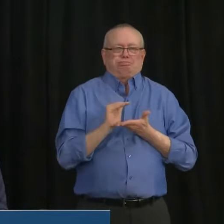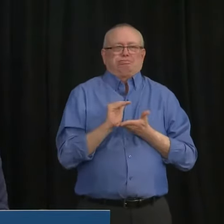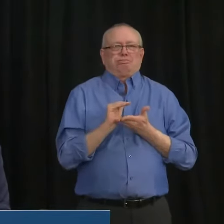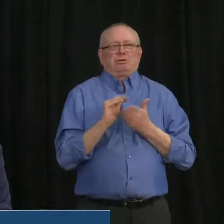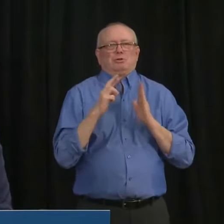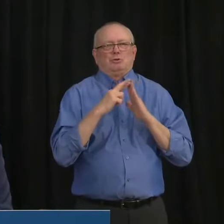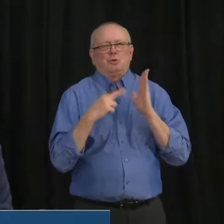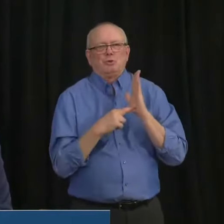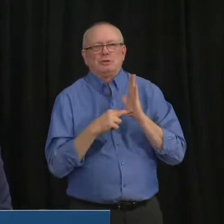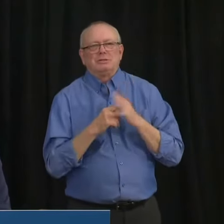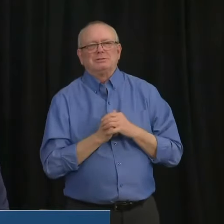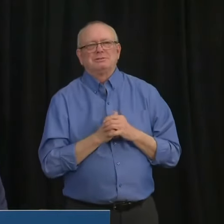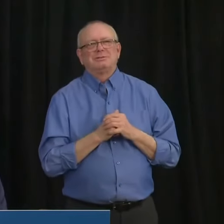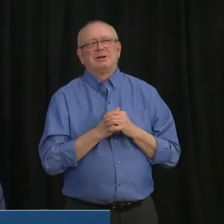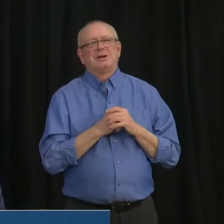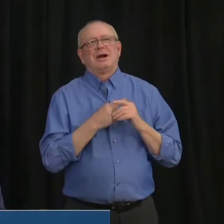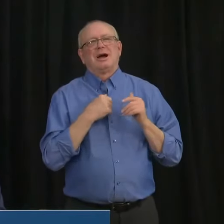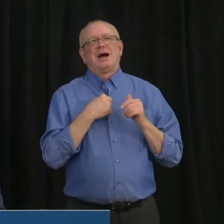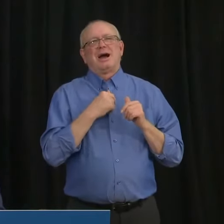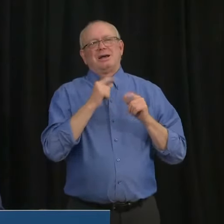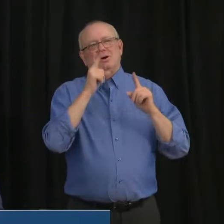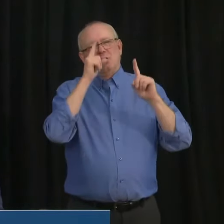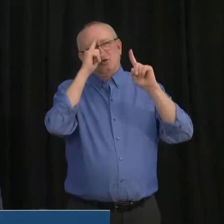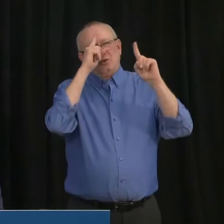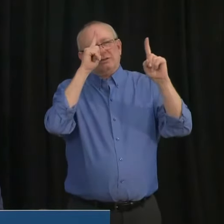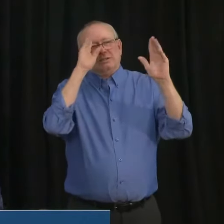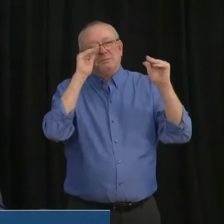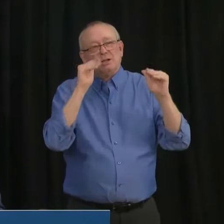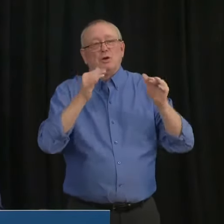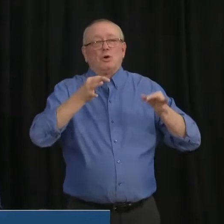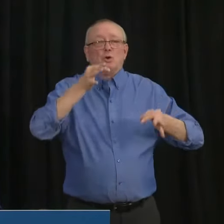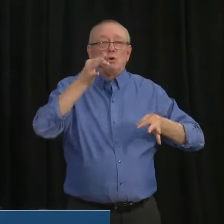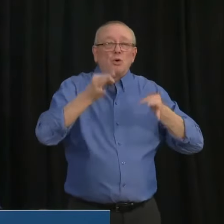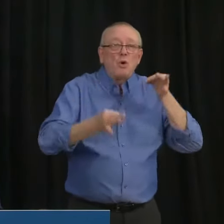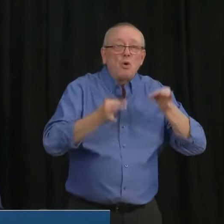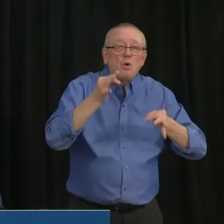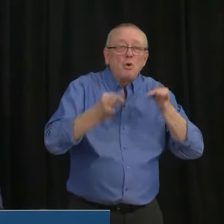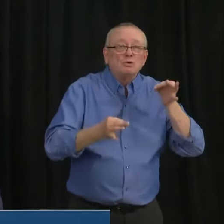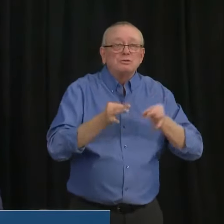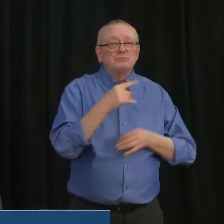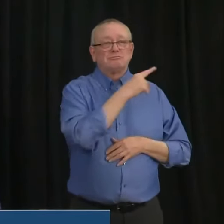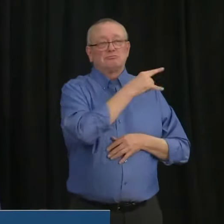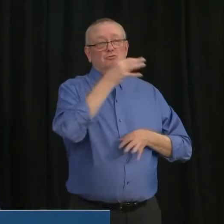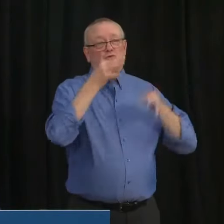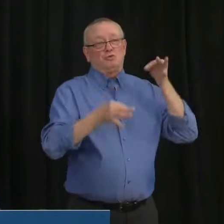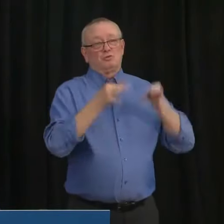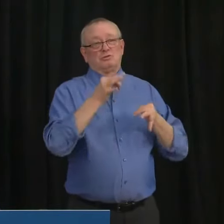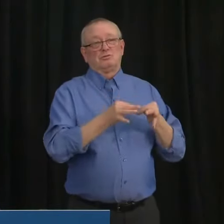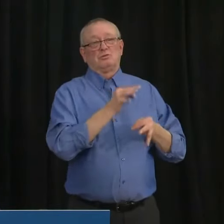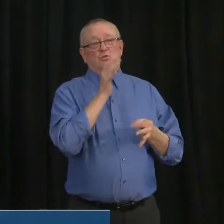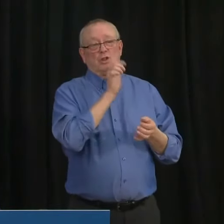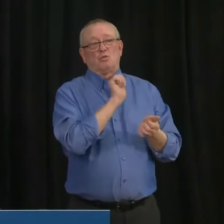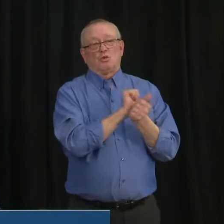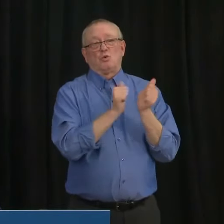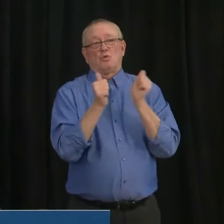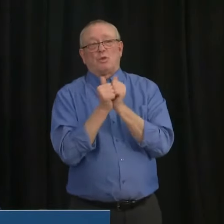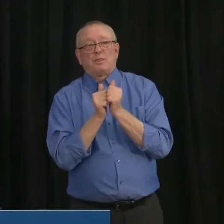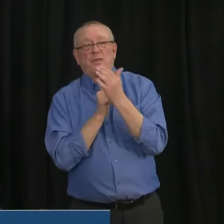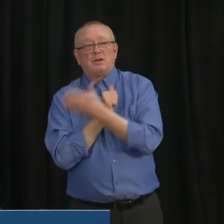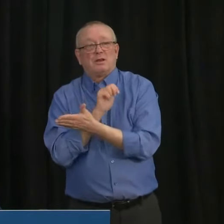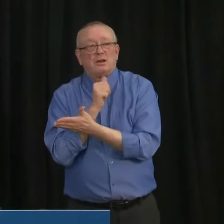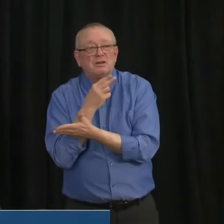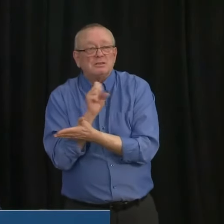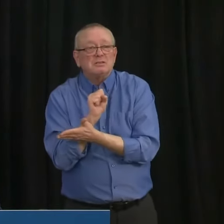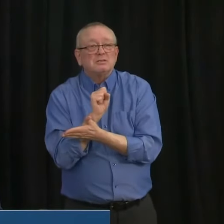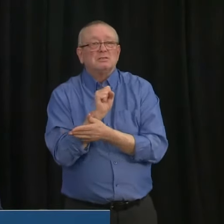uh, that, um, Department of Justice and Solicitor General will work with Alberta Health and the Police and Peace Officers on, uh, learning how